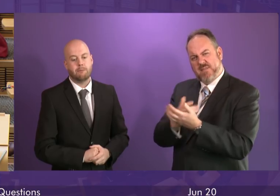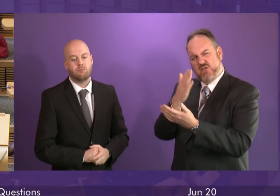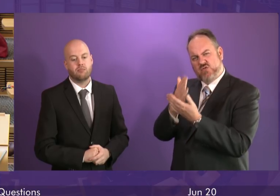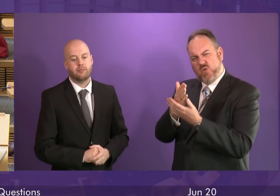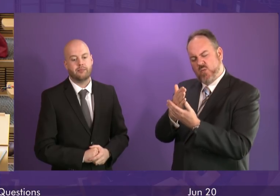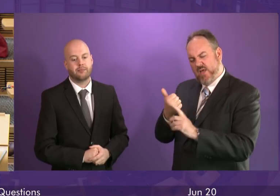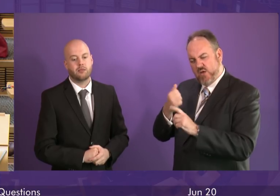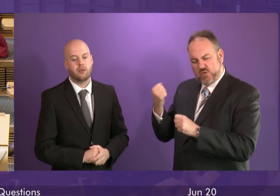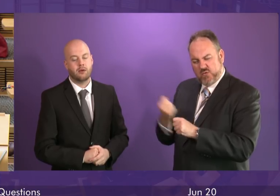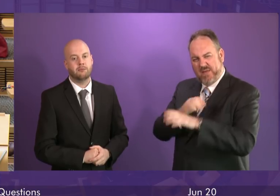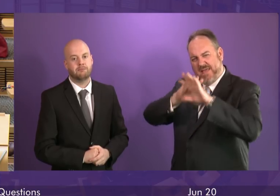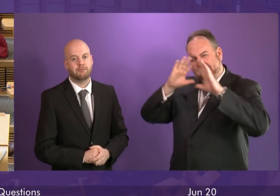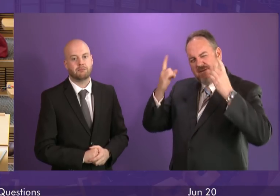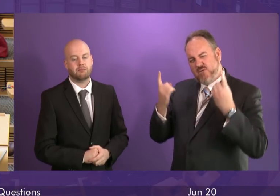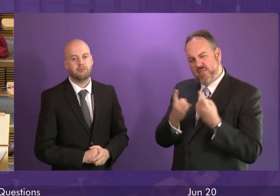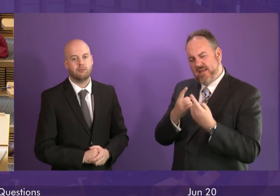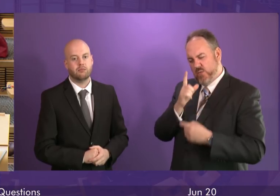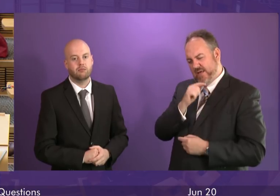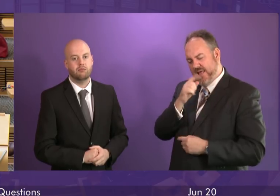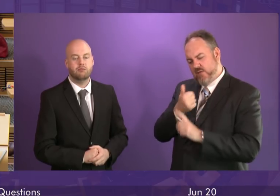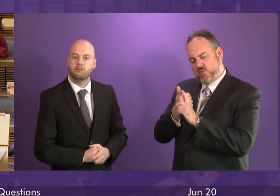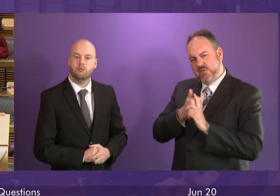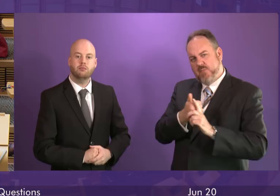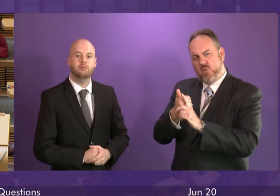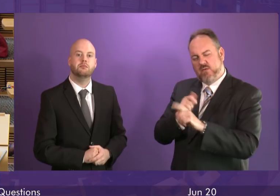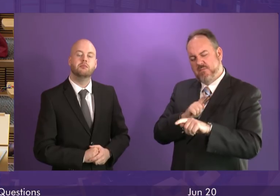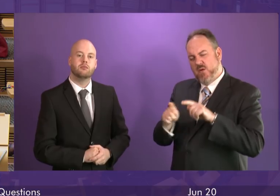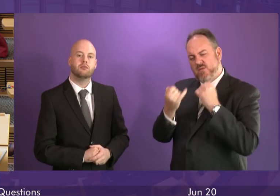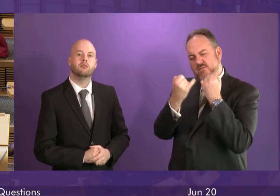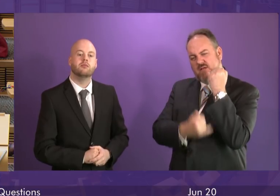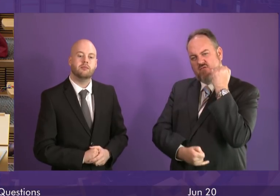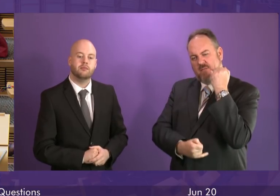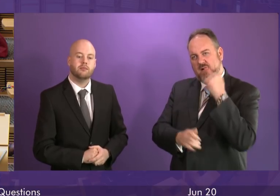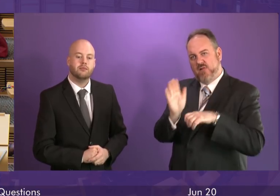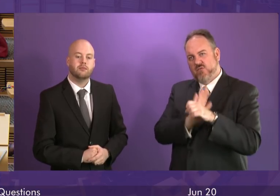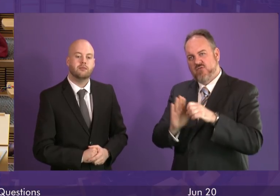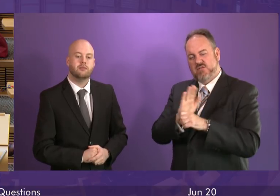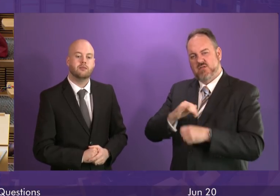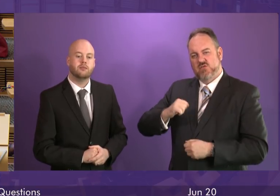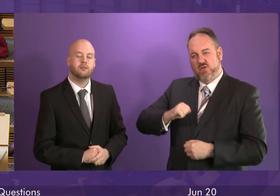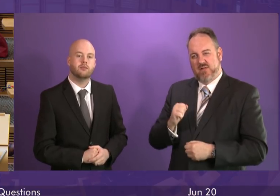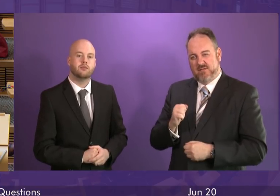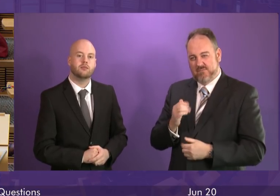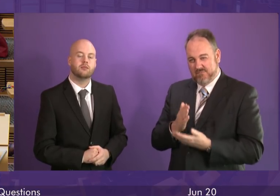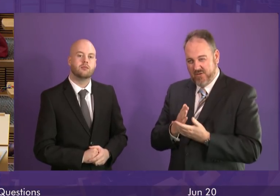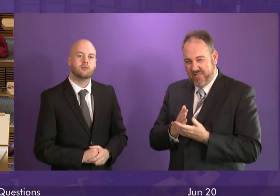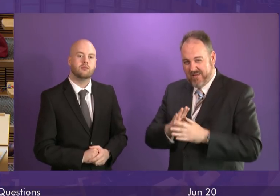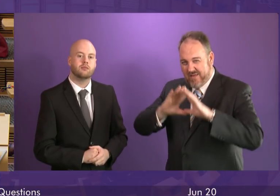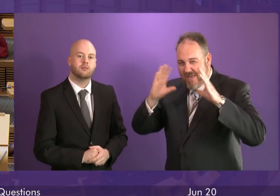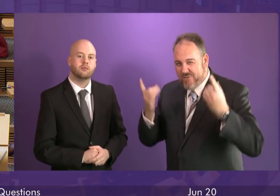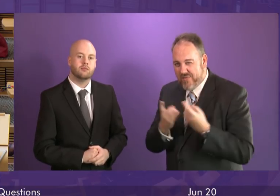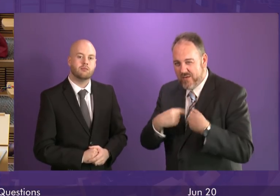we can for the most vulnerable across Scotland. Everything we can. Can the First Minister tell us